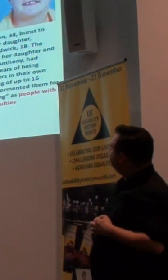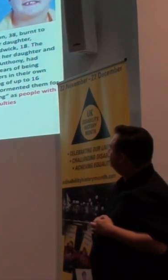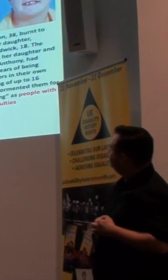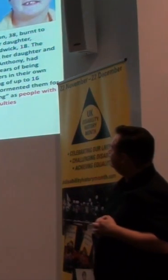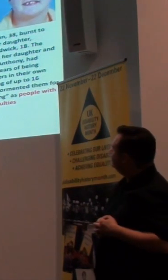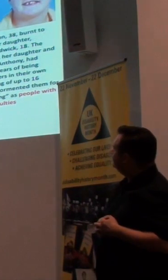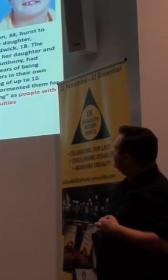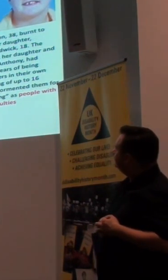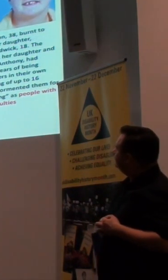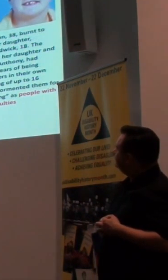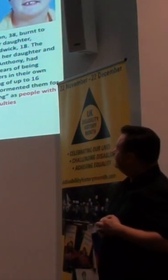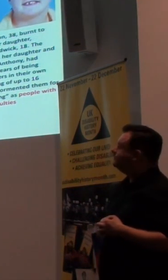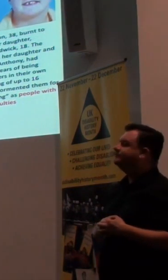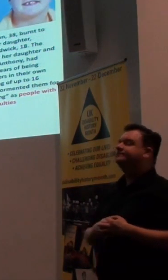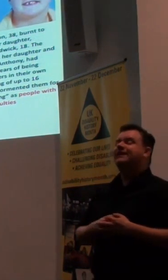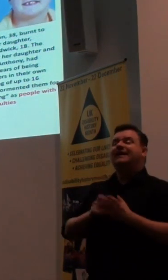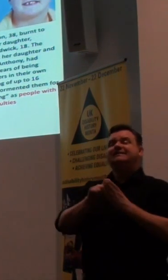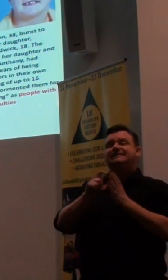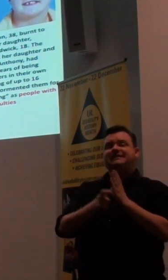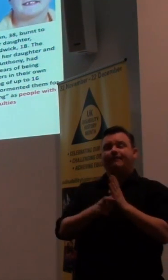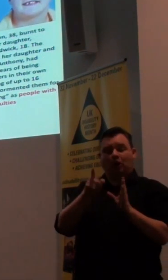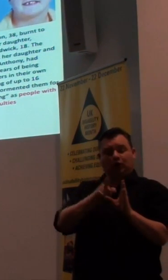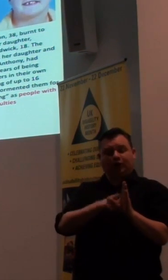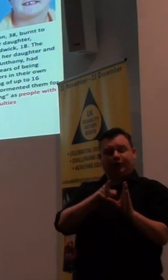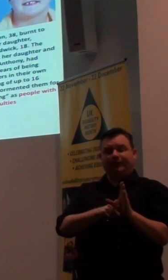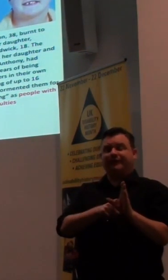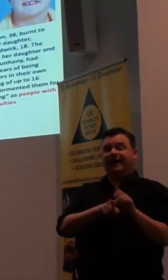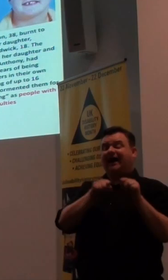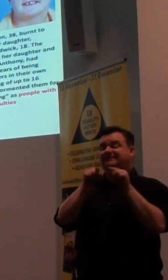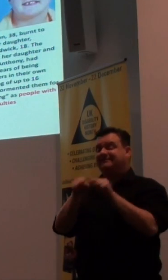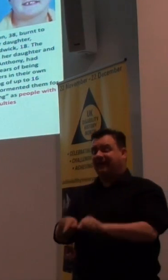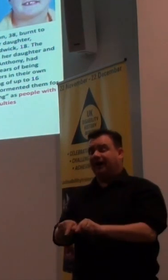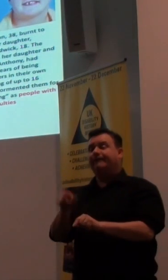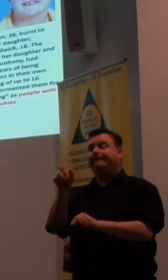youth, often disabled youth themselves, attack other people and kill them.